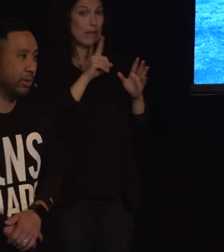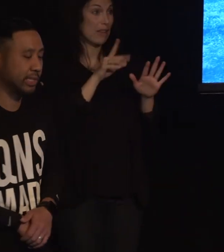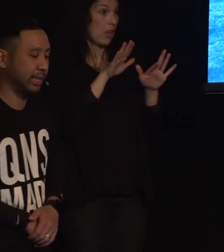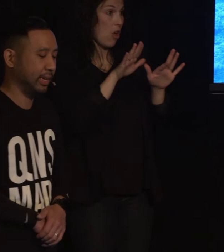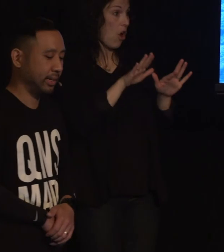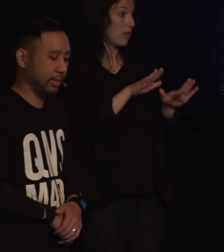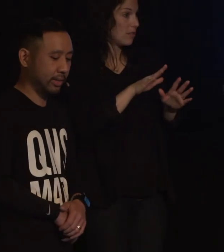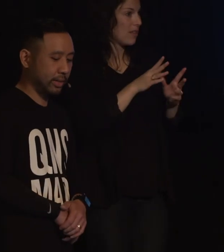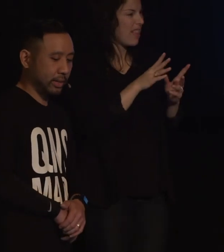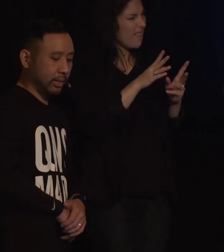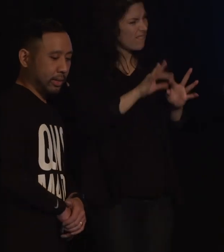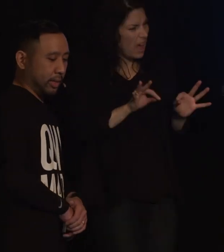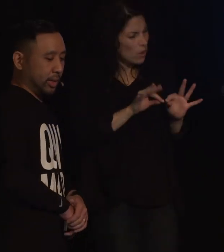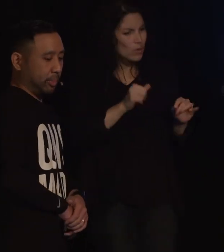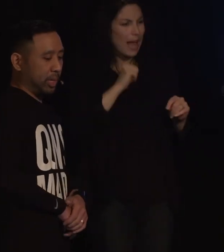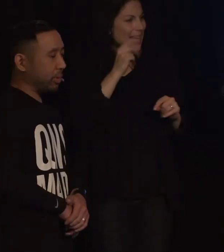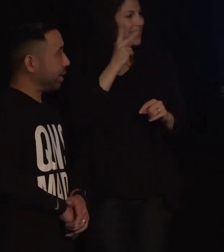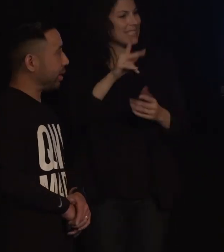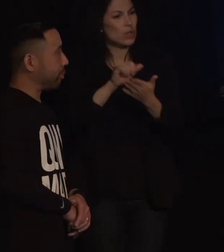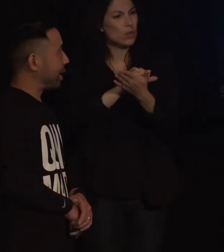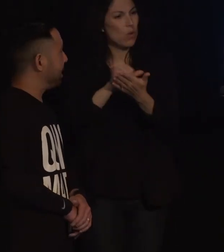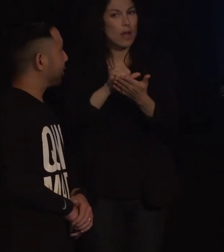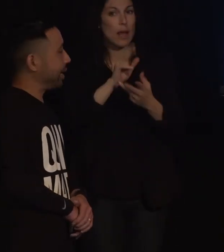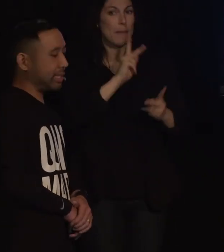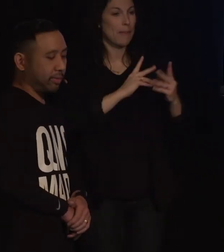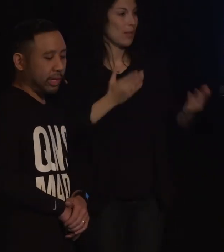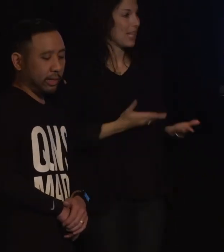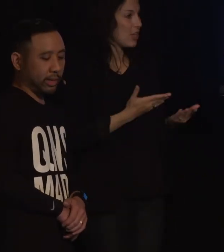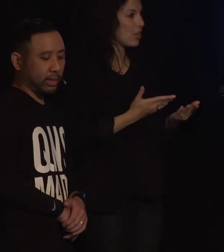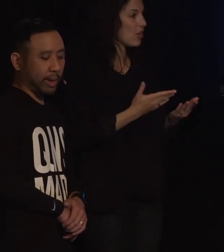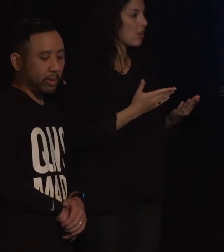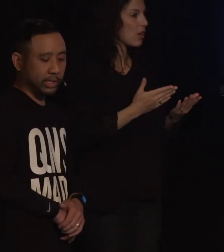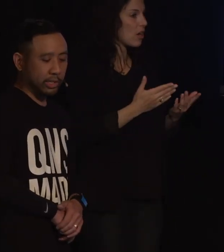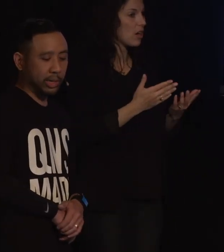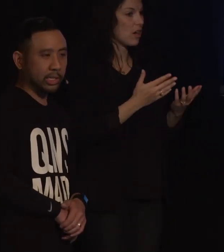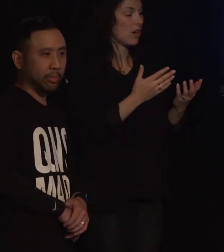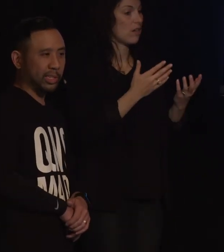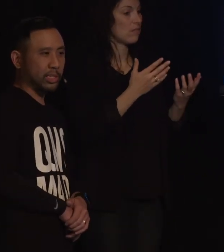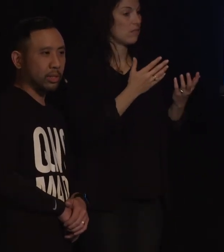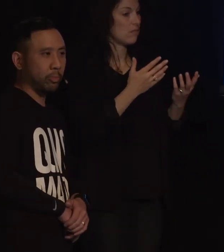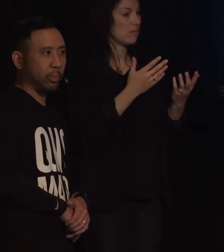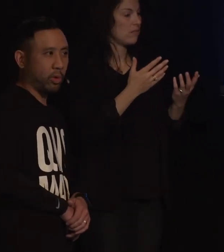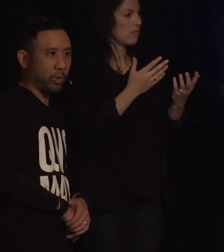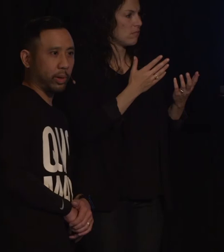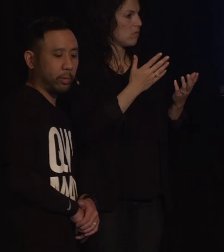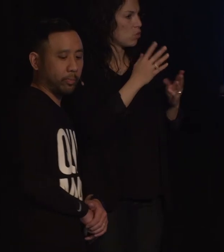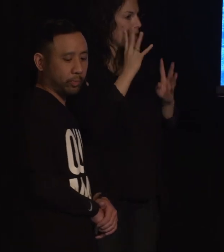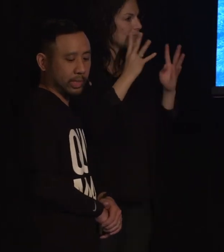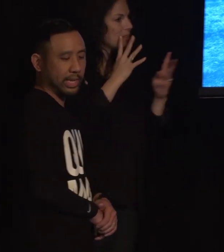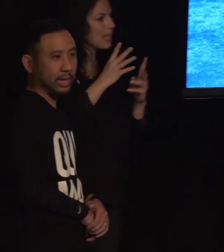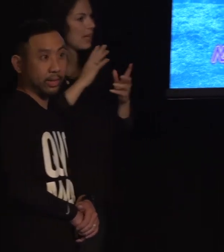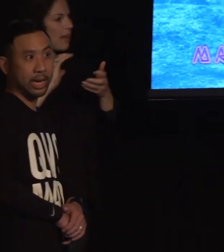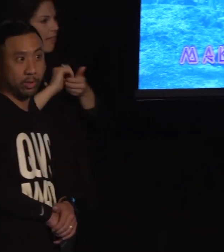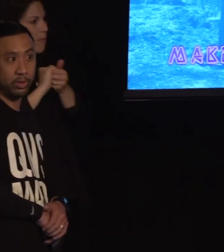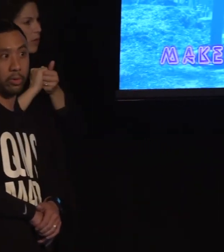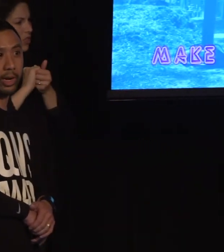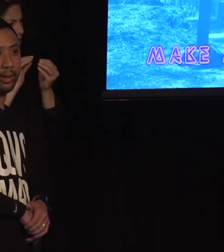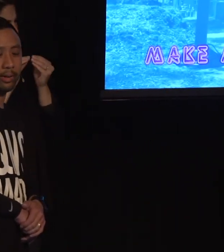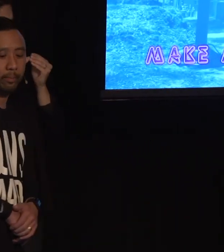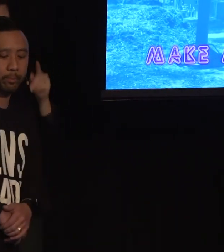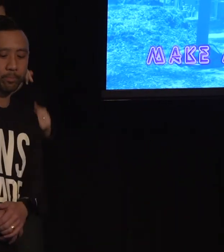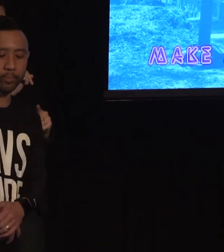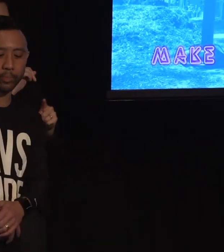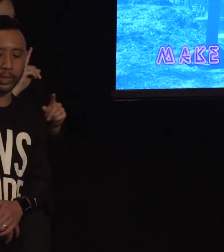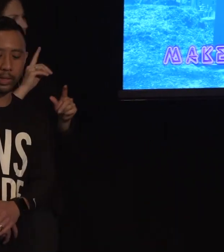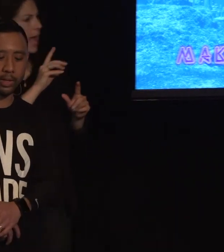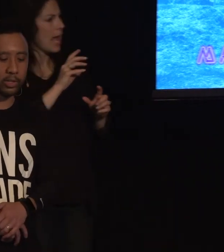lacking in New York City people here embrace creativity and collaboration to make something just a little bit more real and taking the time to do it right